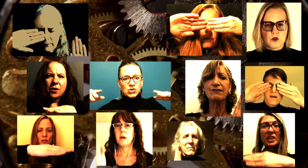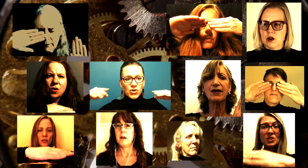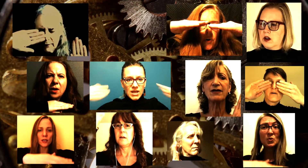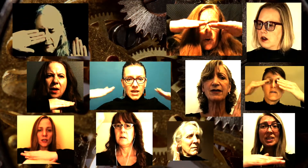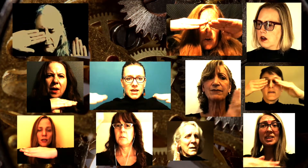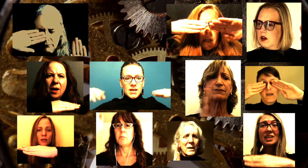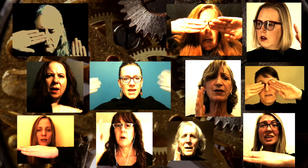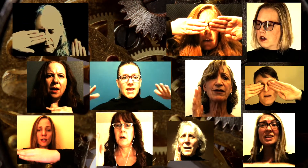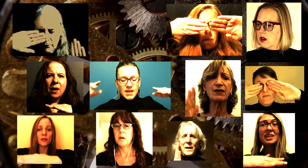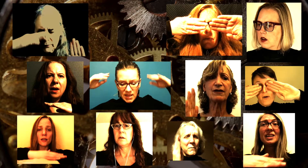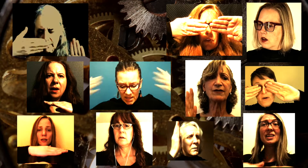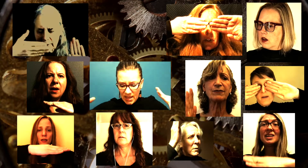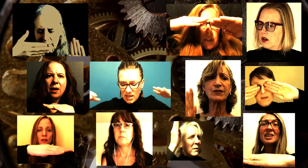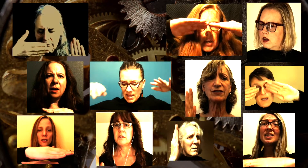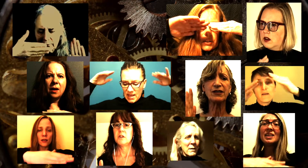for the dream,